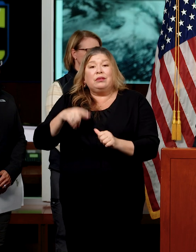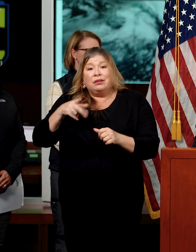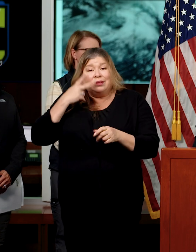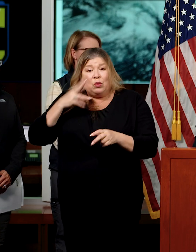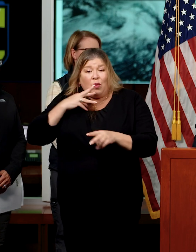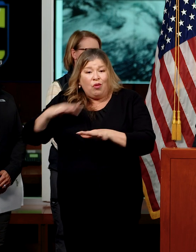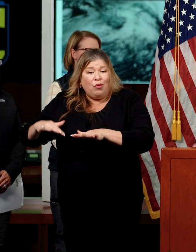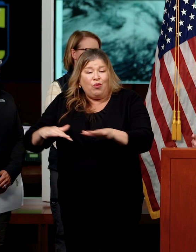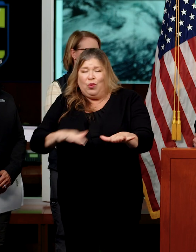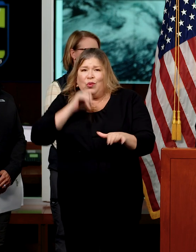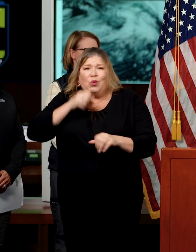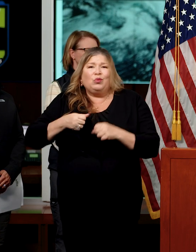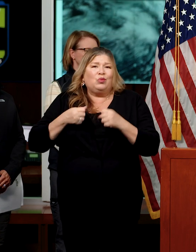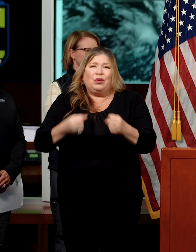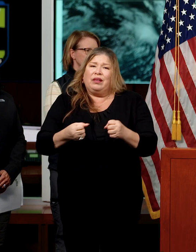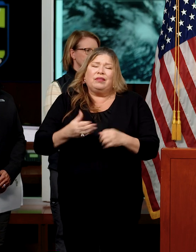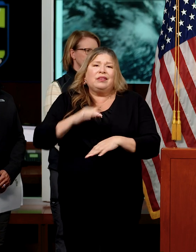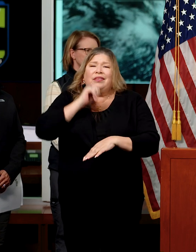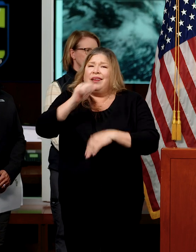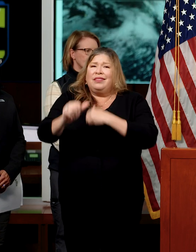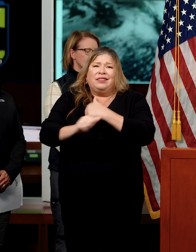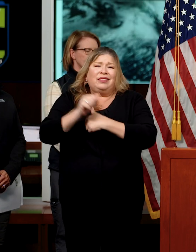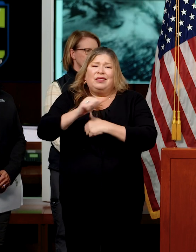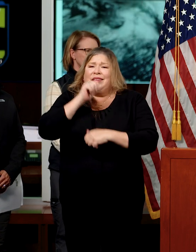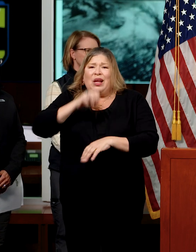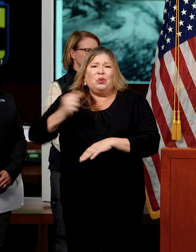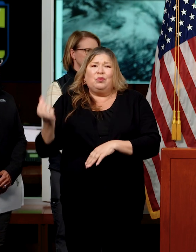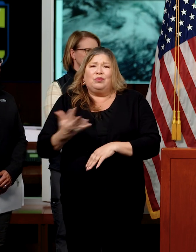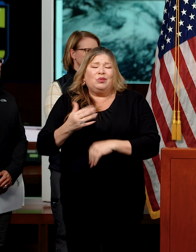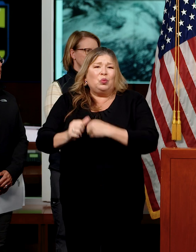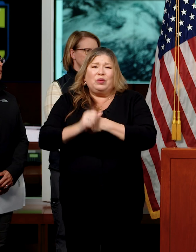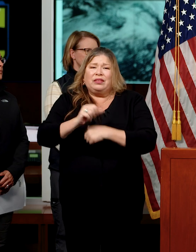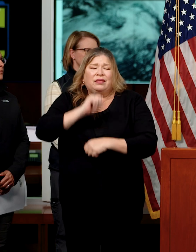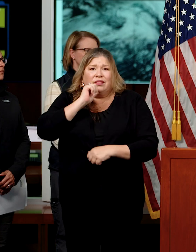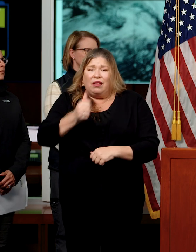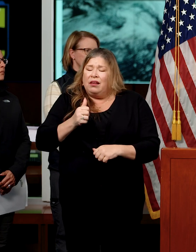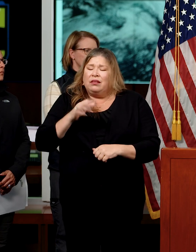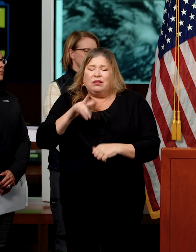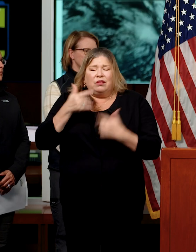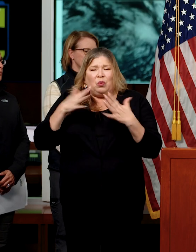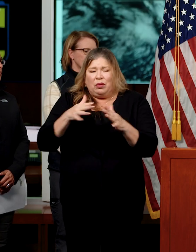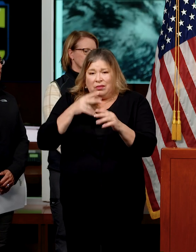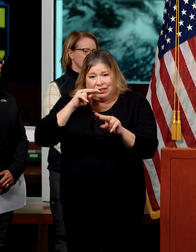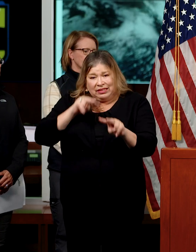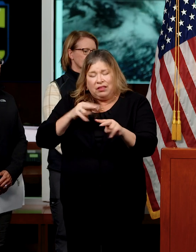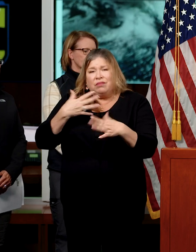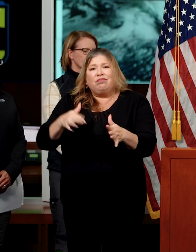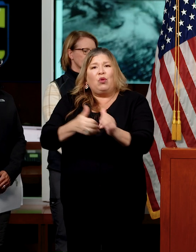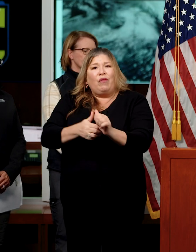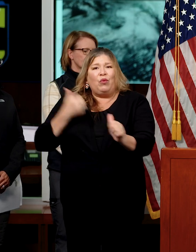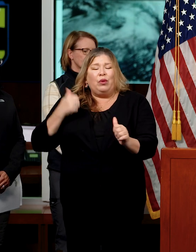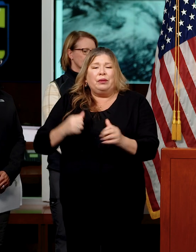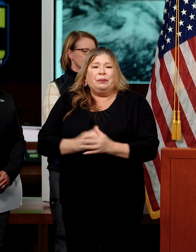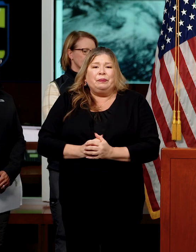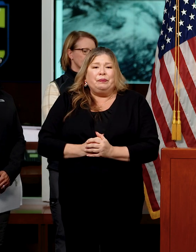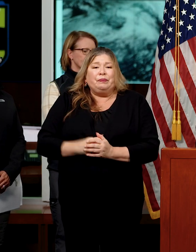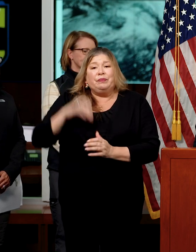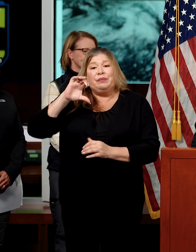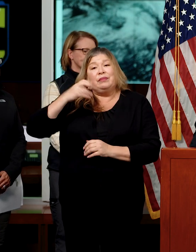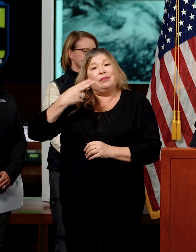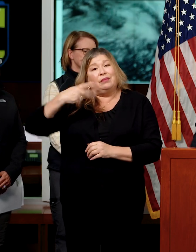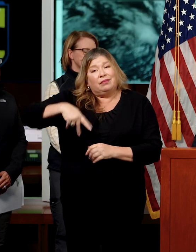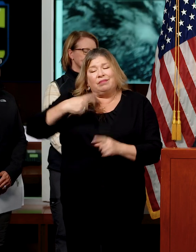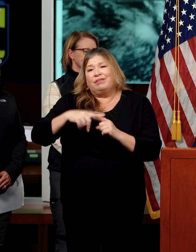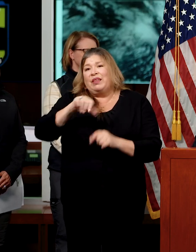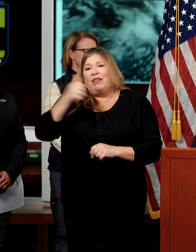water, and just don't gamble and risk your life, and avoid those situations. The CHP and other